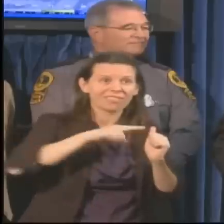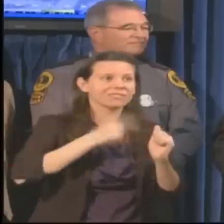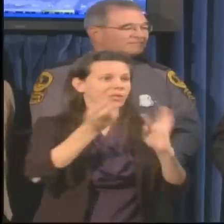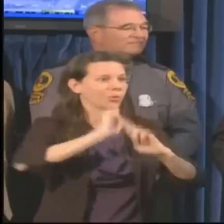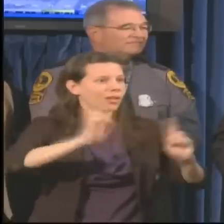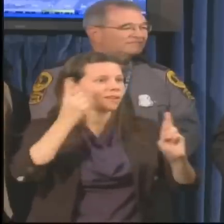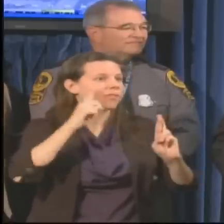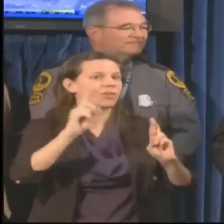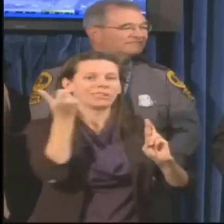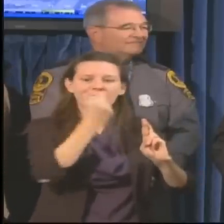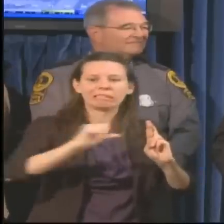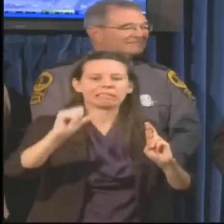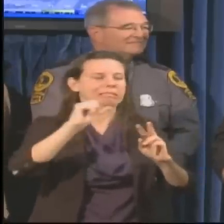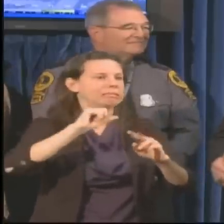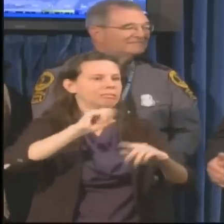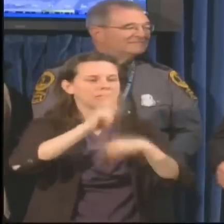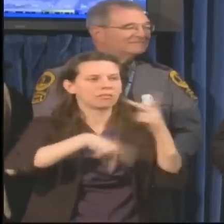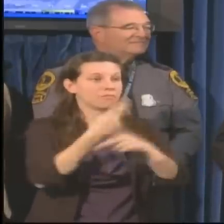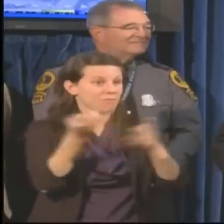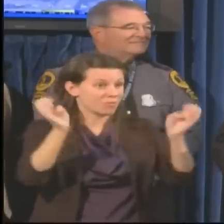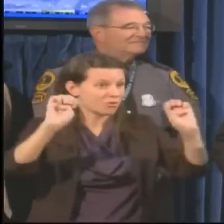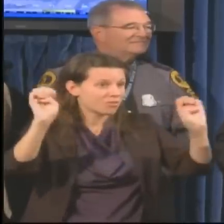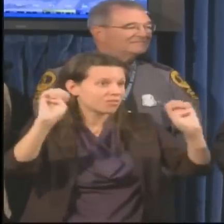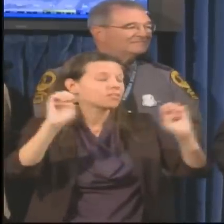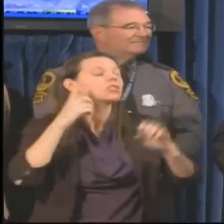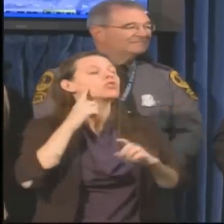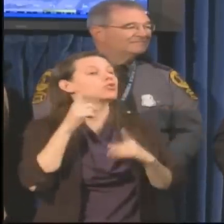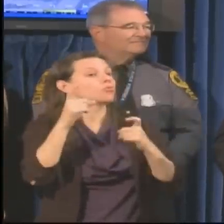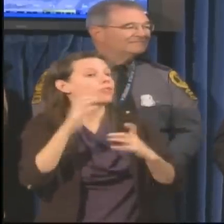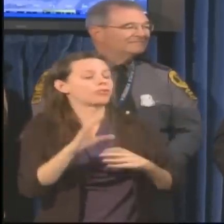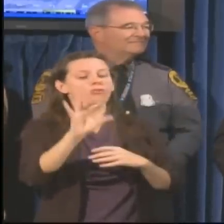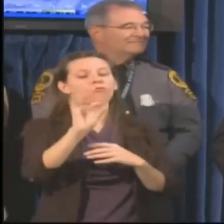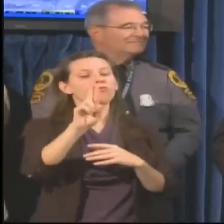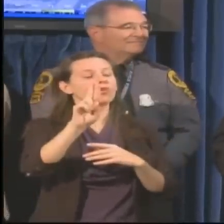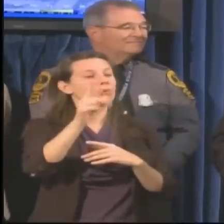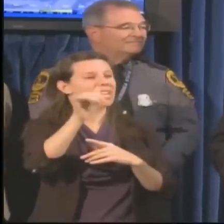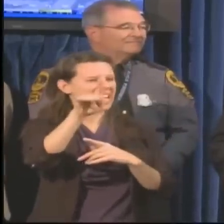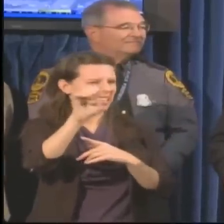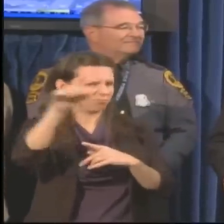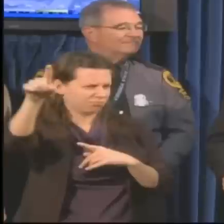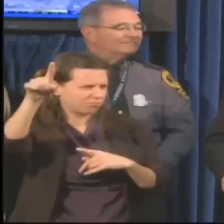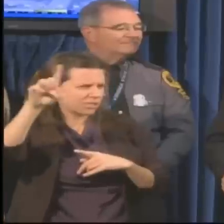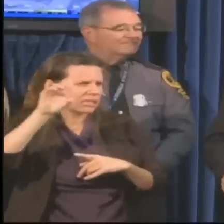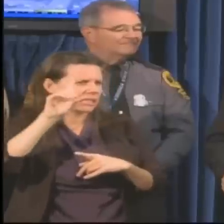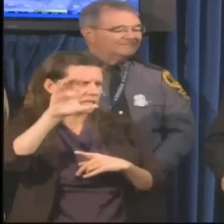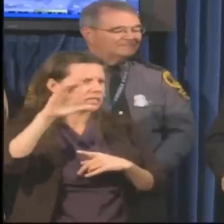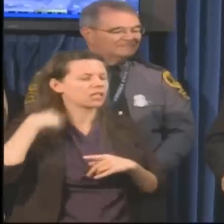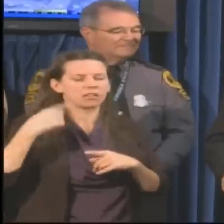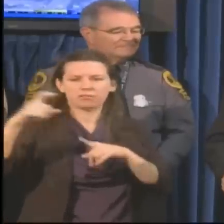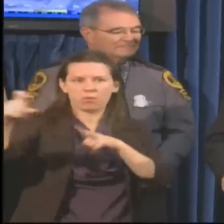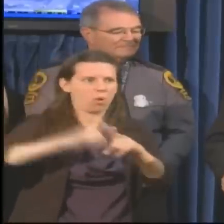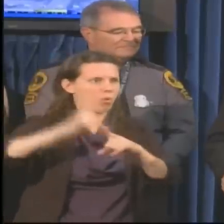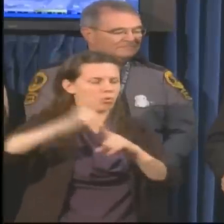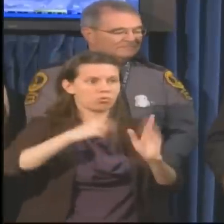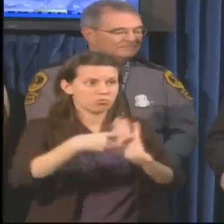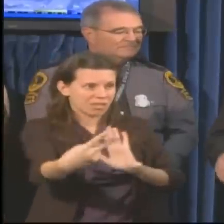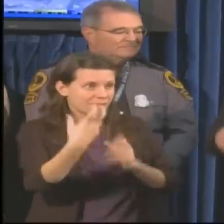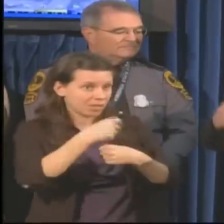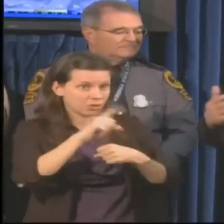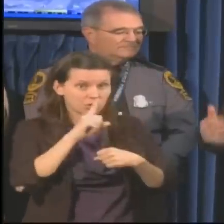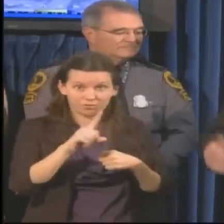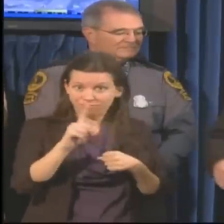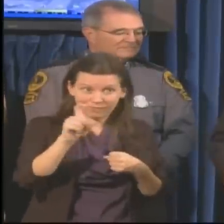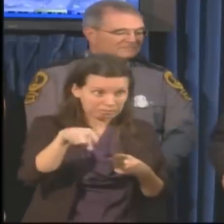emergencies. Commissioner, our Director Fugate has actually called us twice to check in with us to see what we need.